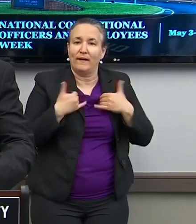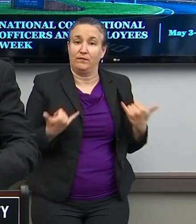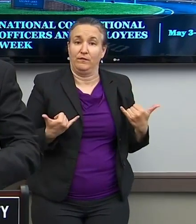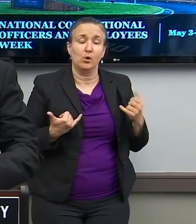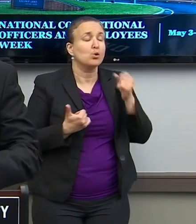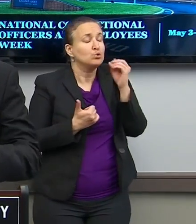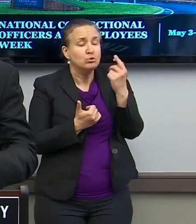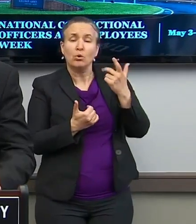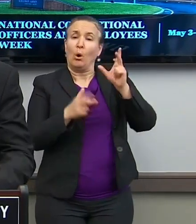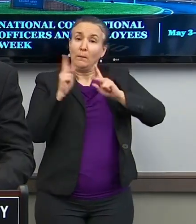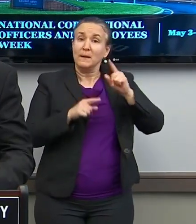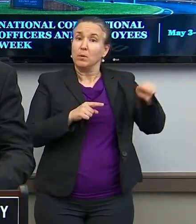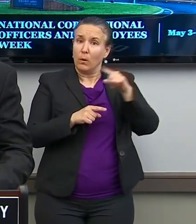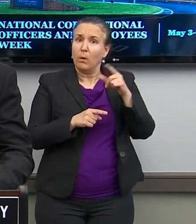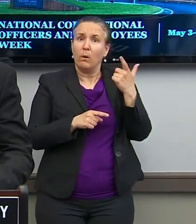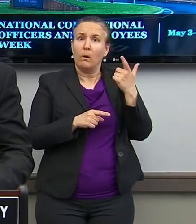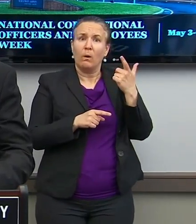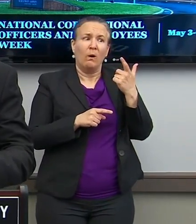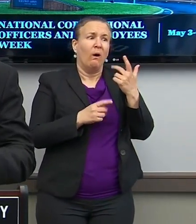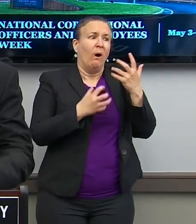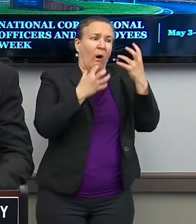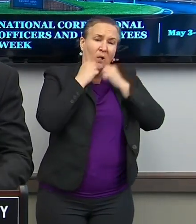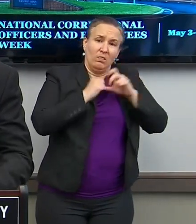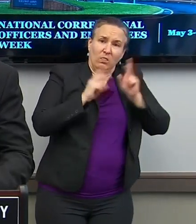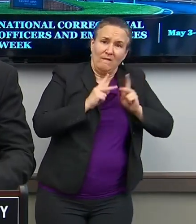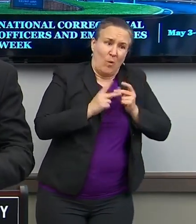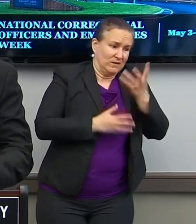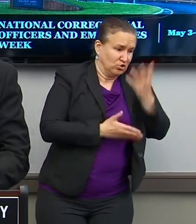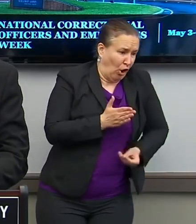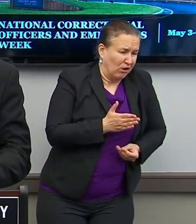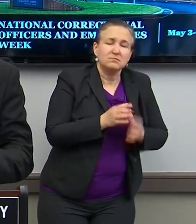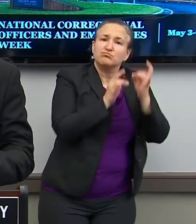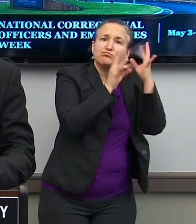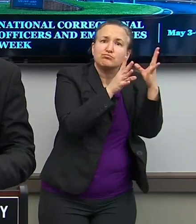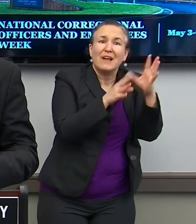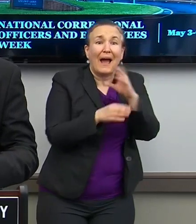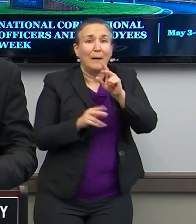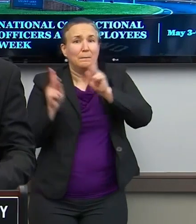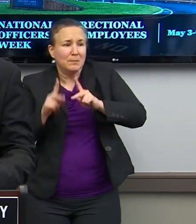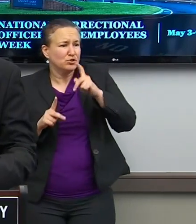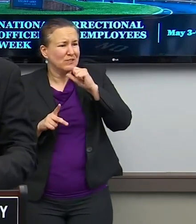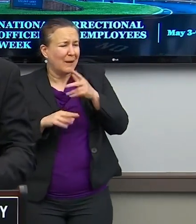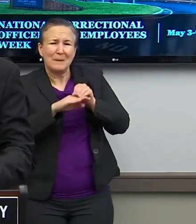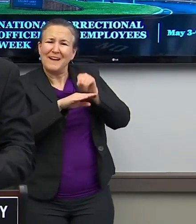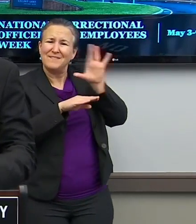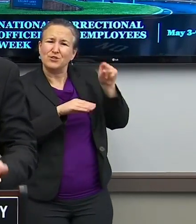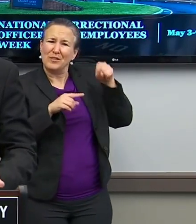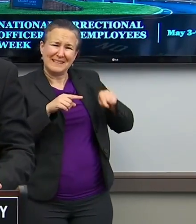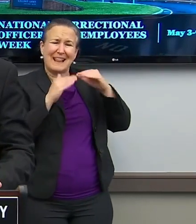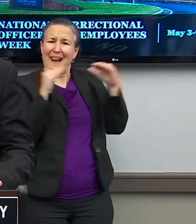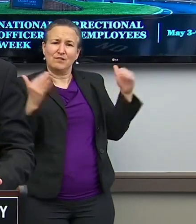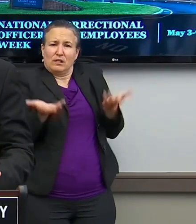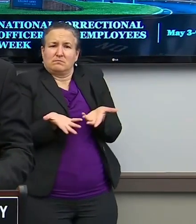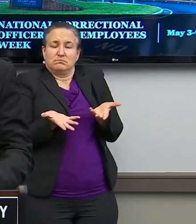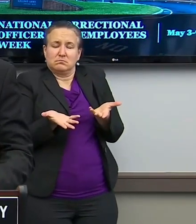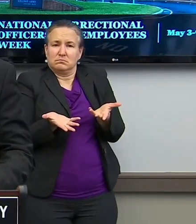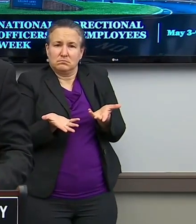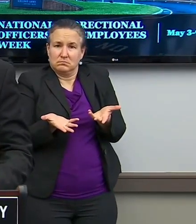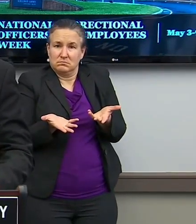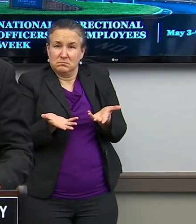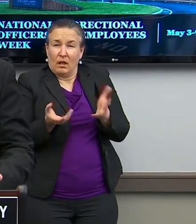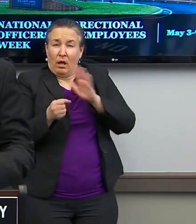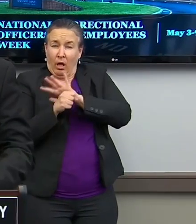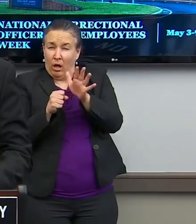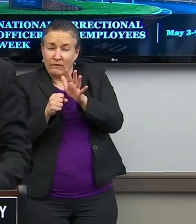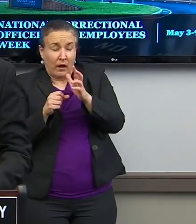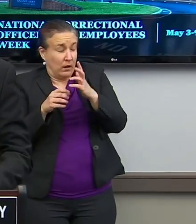So there's people that have lost their loved ones. It's terrible. And there's people that should not be affected to the degree they are affected by this virus.